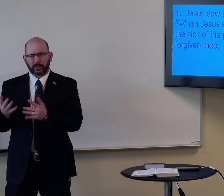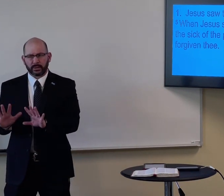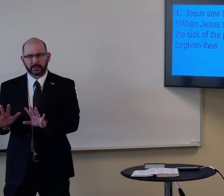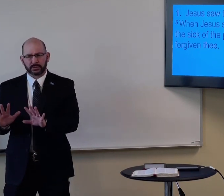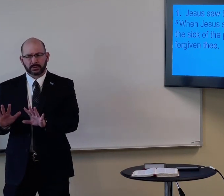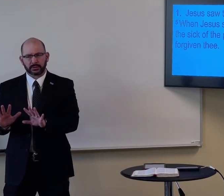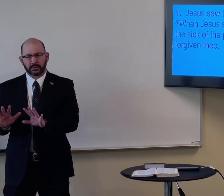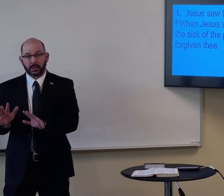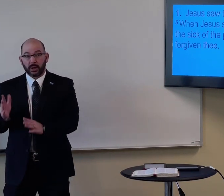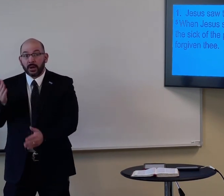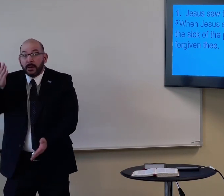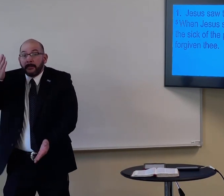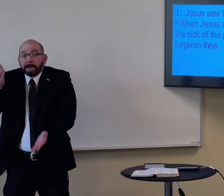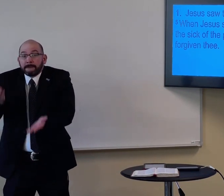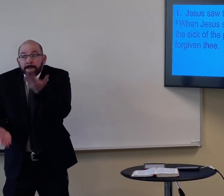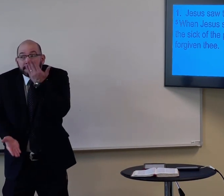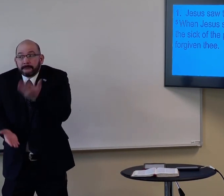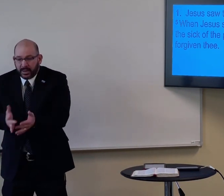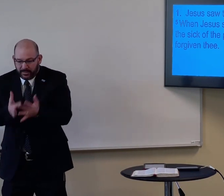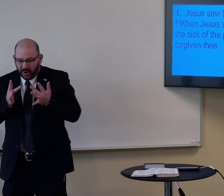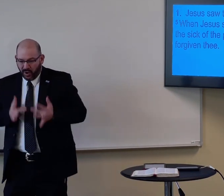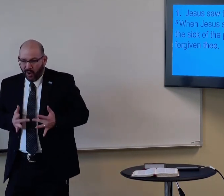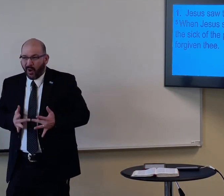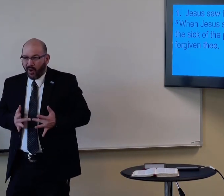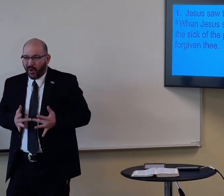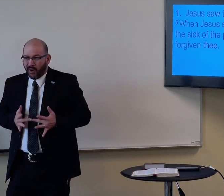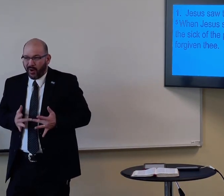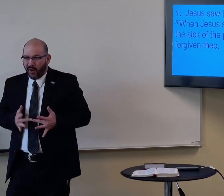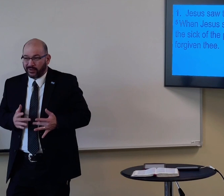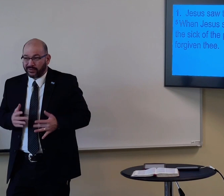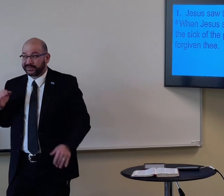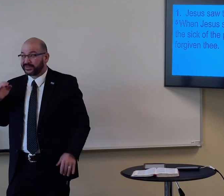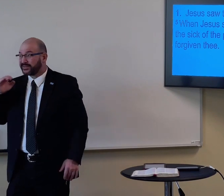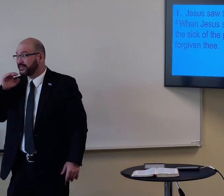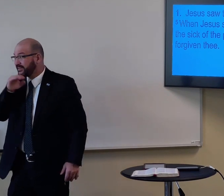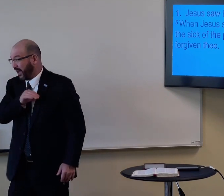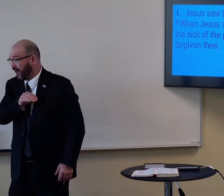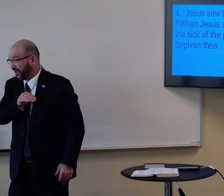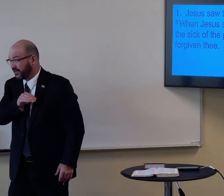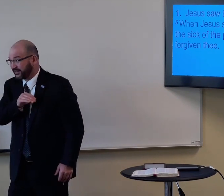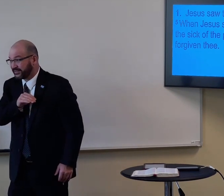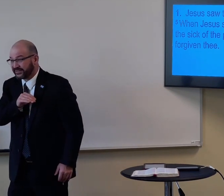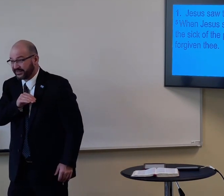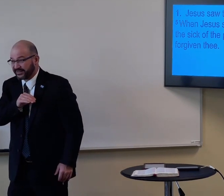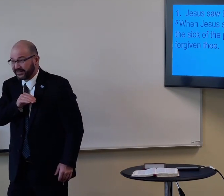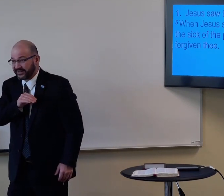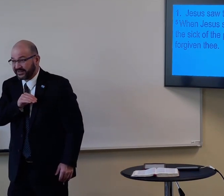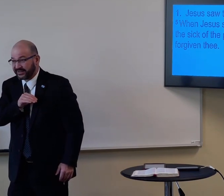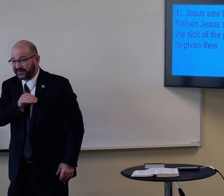Hang on a second. Maybe your heart is lying to you.